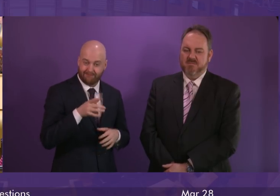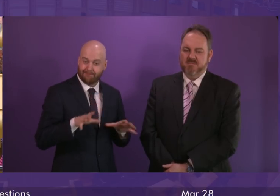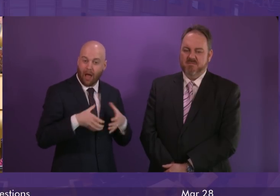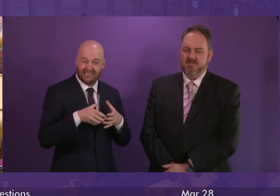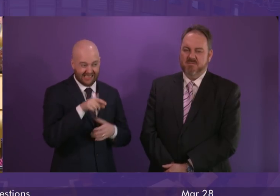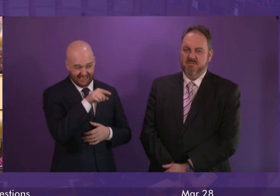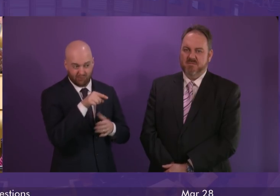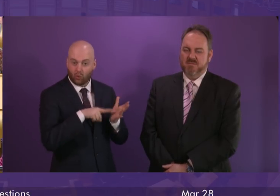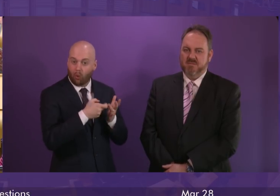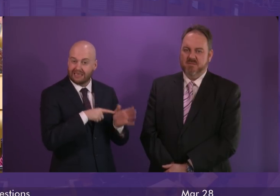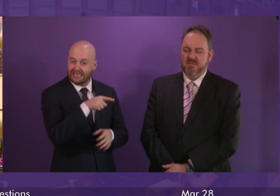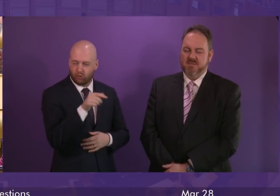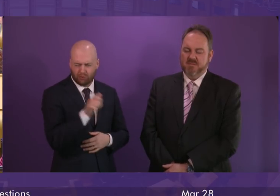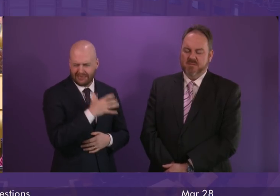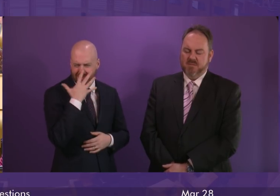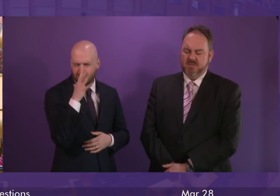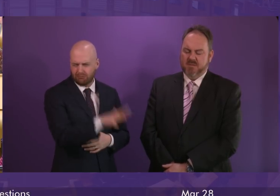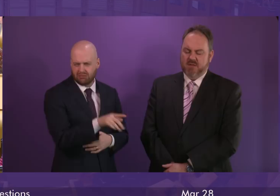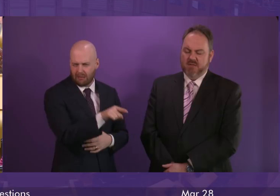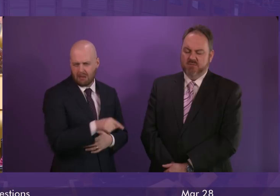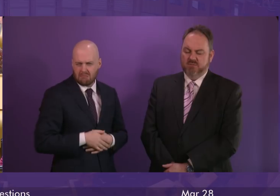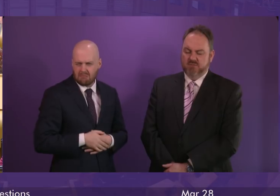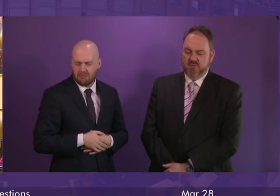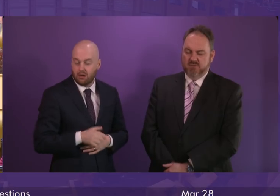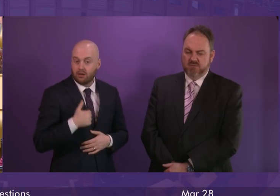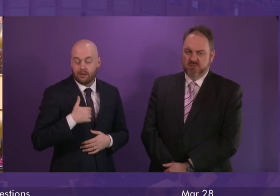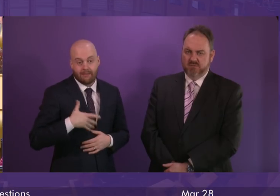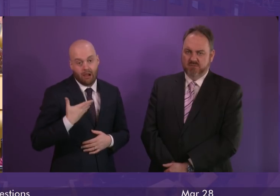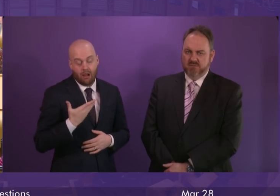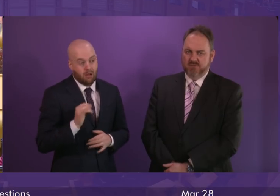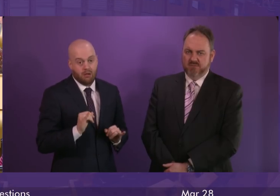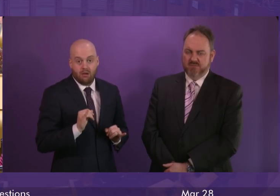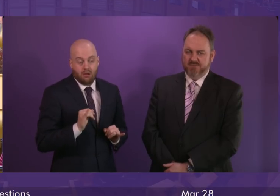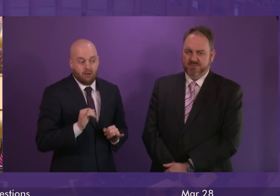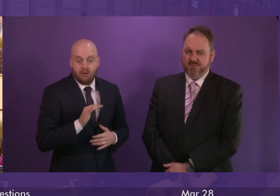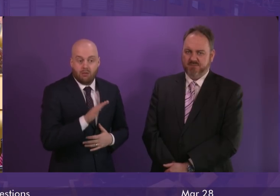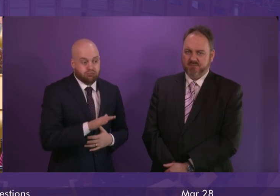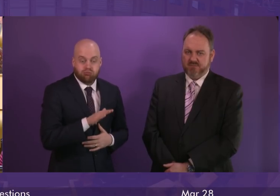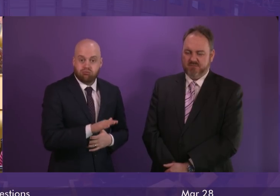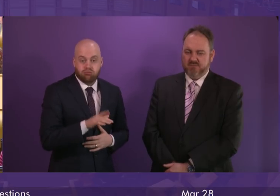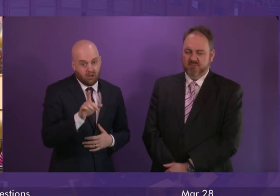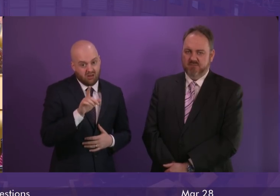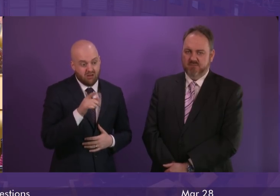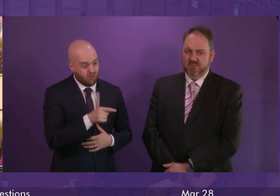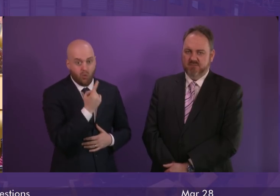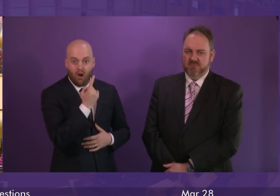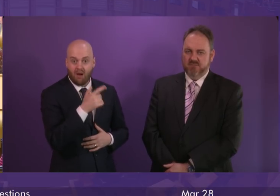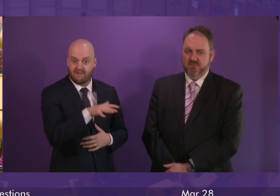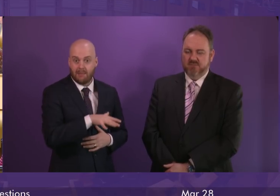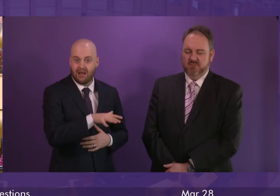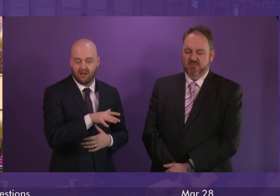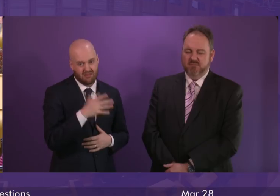I am hugely sympathetic to all those and we are talking about many people here who have real difficulties navigating